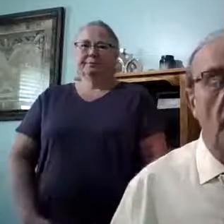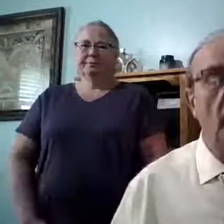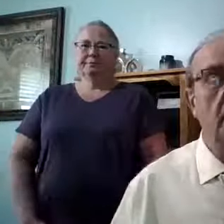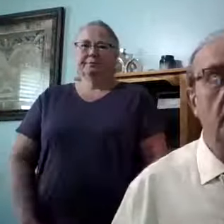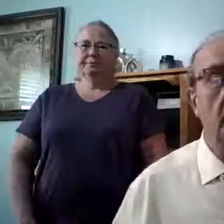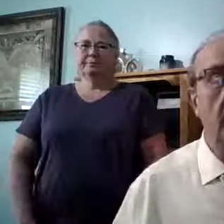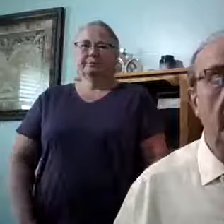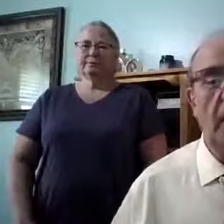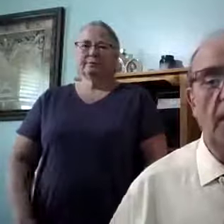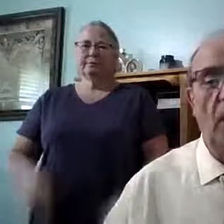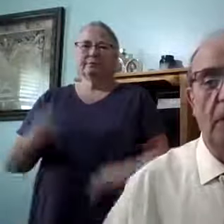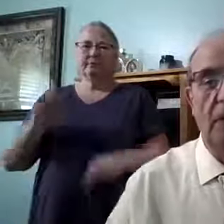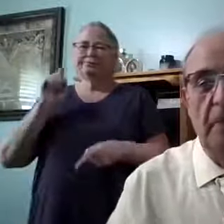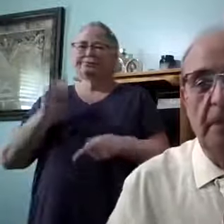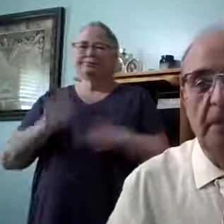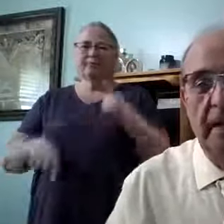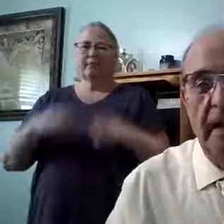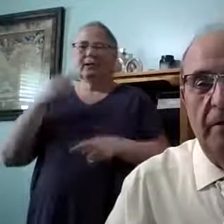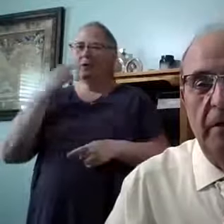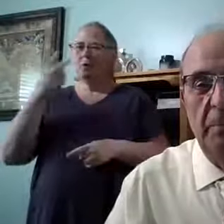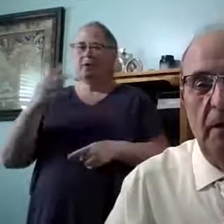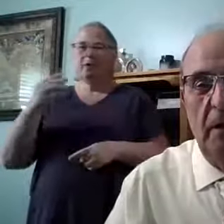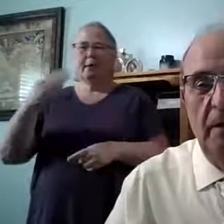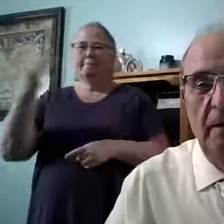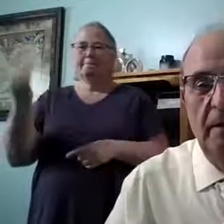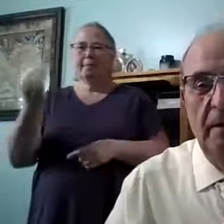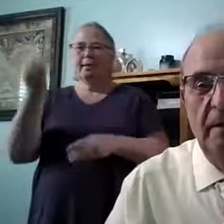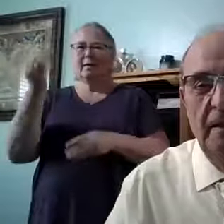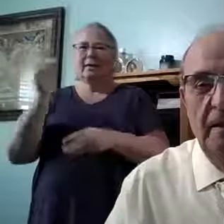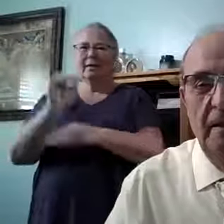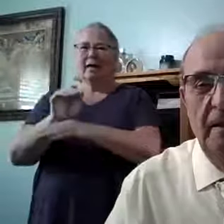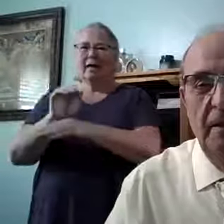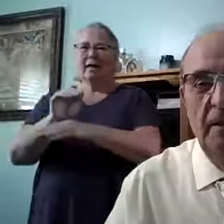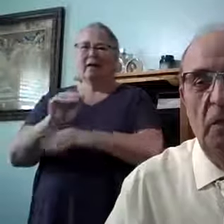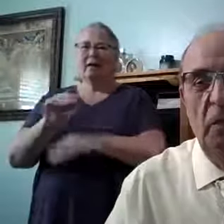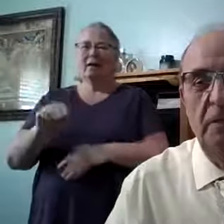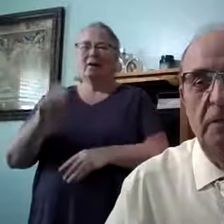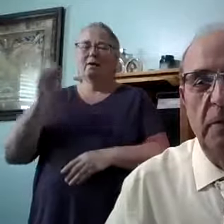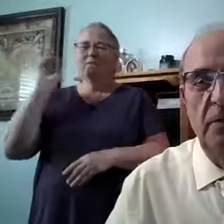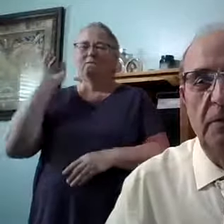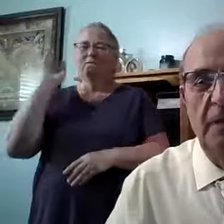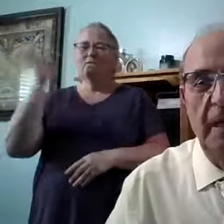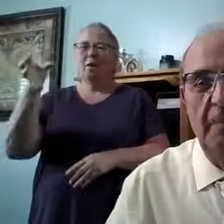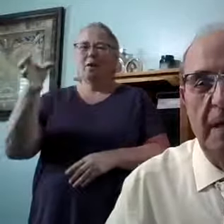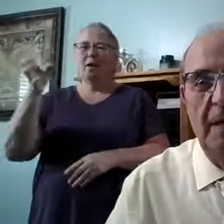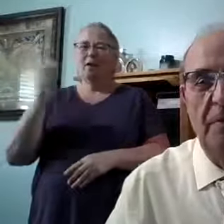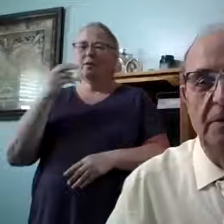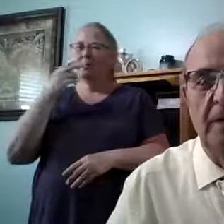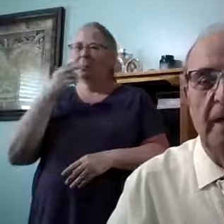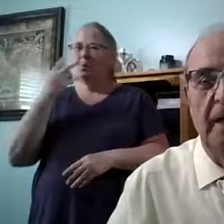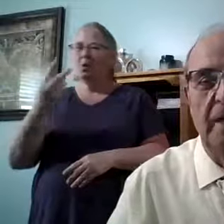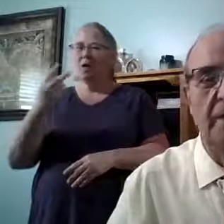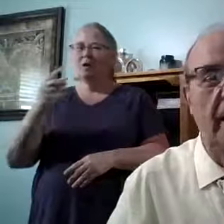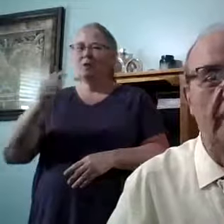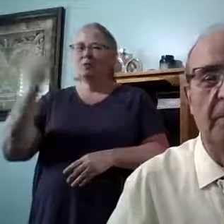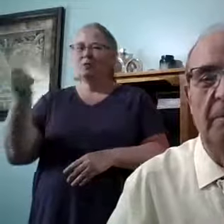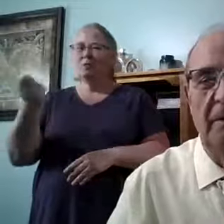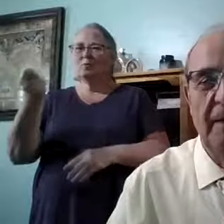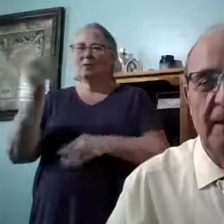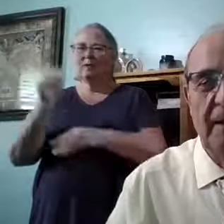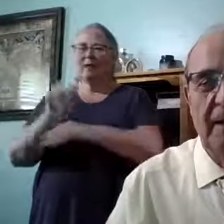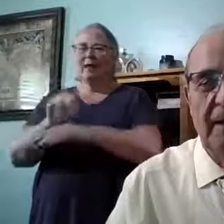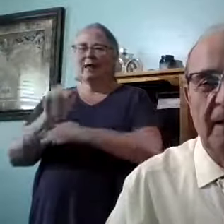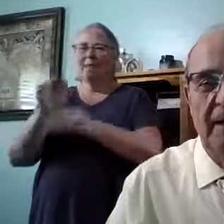Well, since you can't watch Monday night football, you can watch Tuesday night Bible study. How's that?